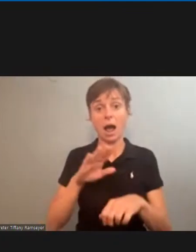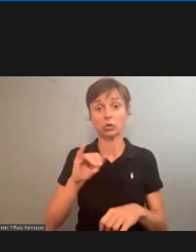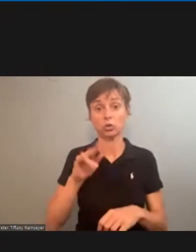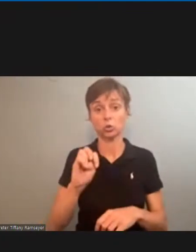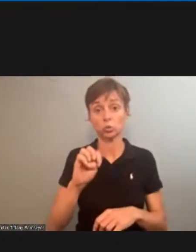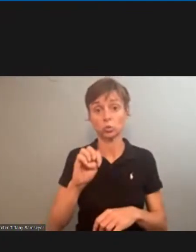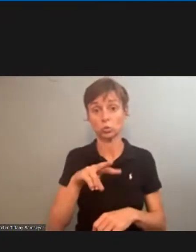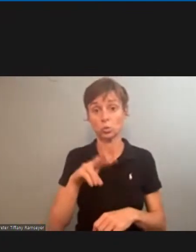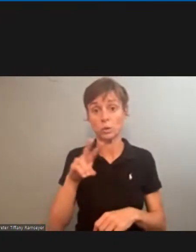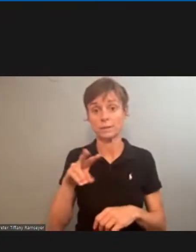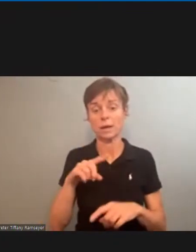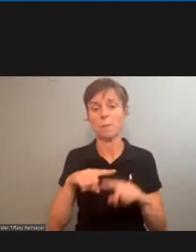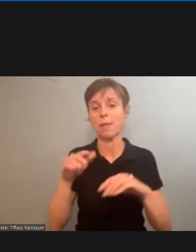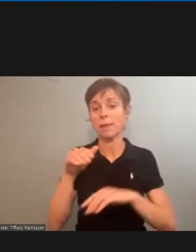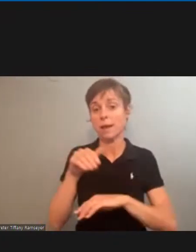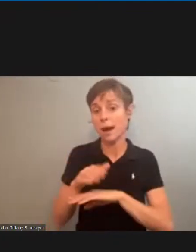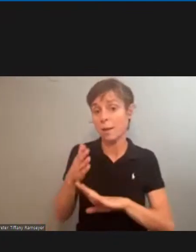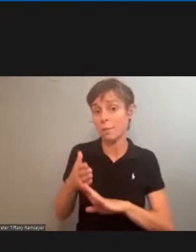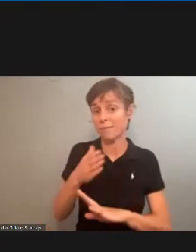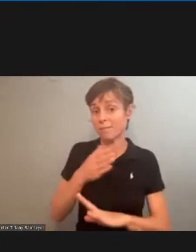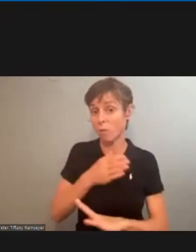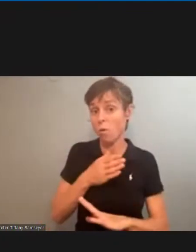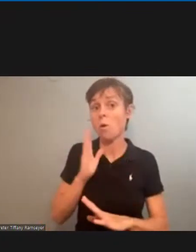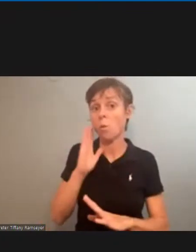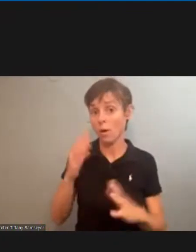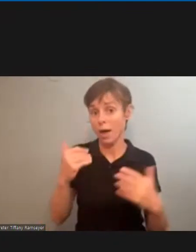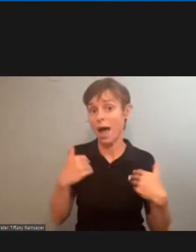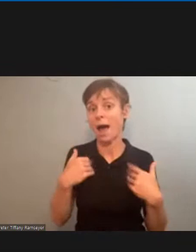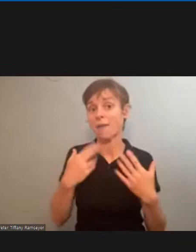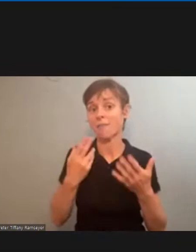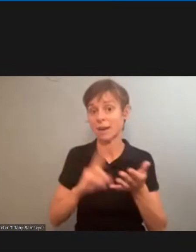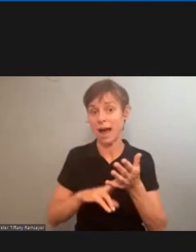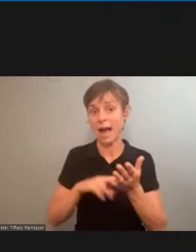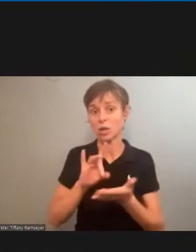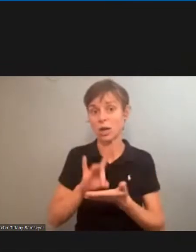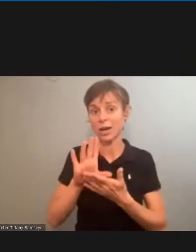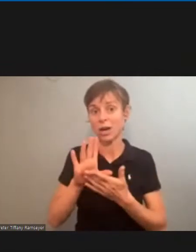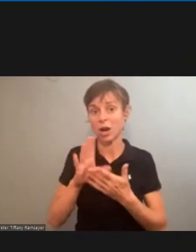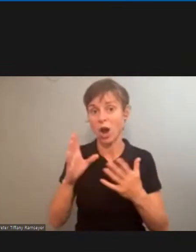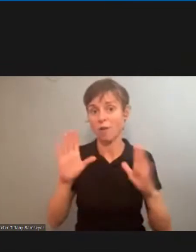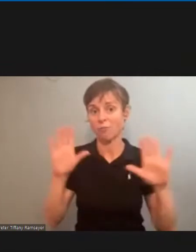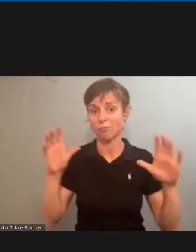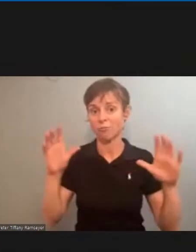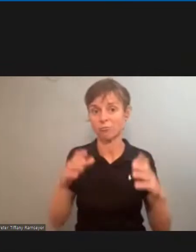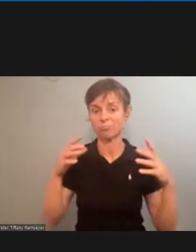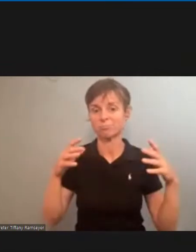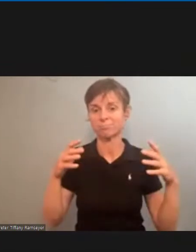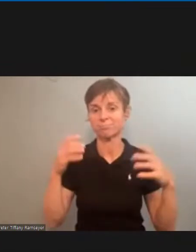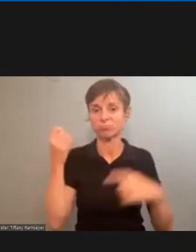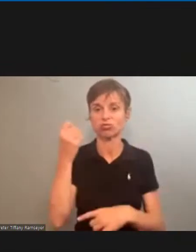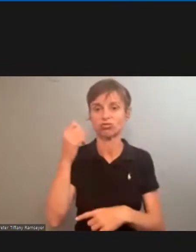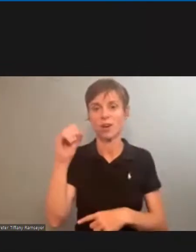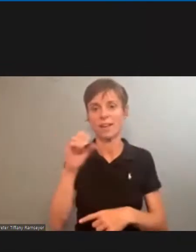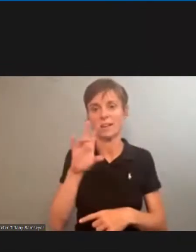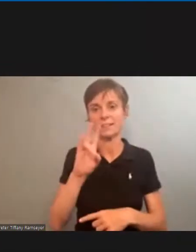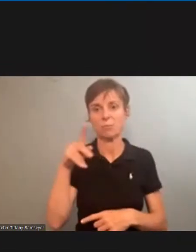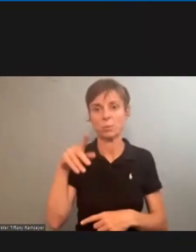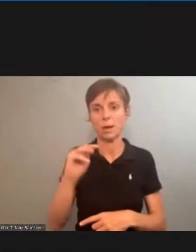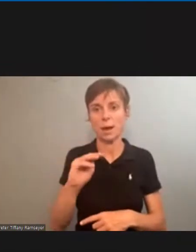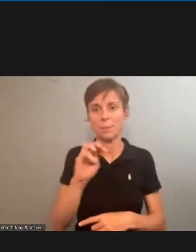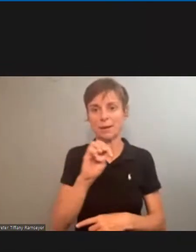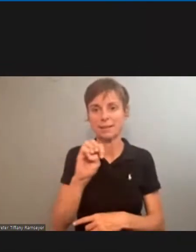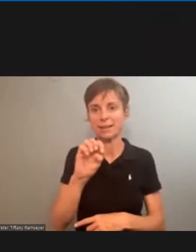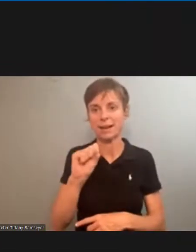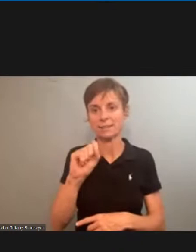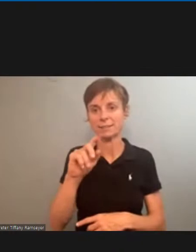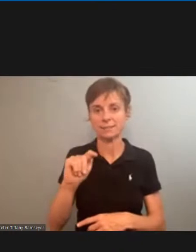but the night before we're having our contract kickoff rally 7 p.m eastern standard time we want